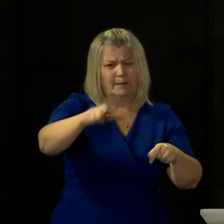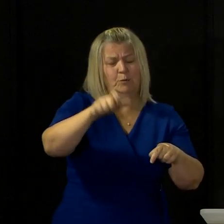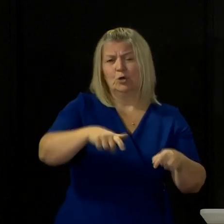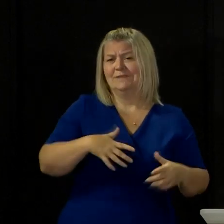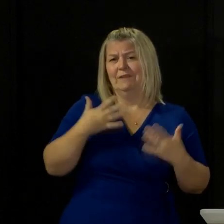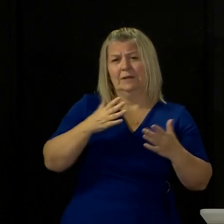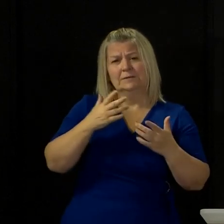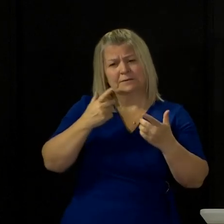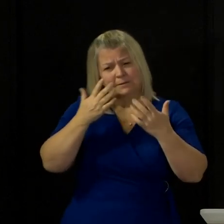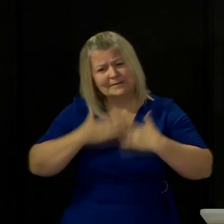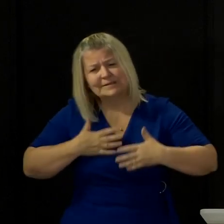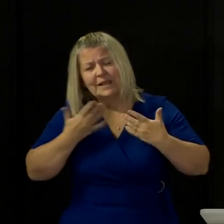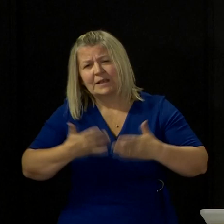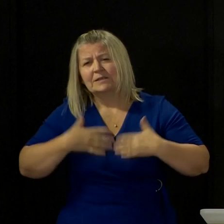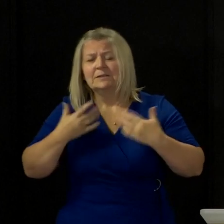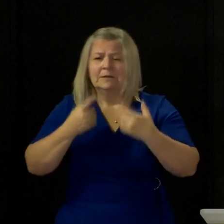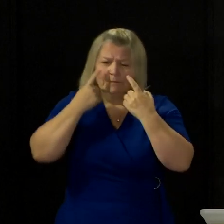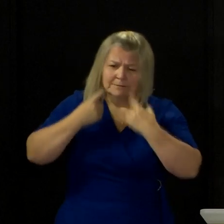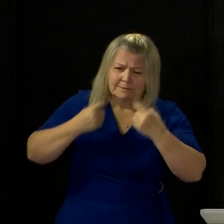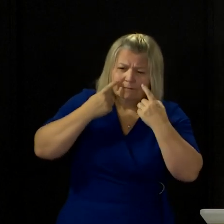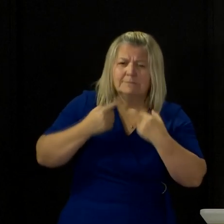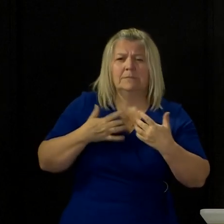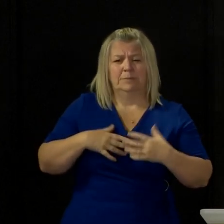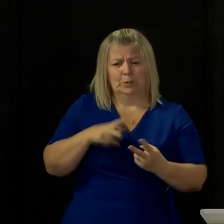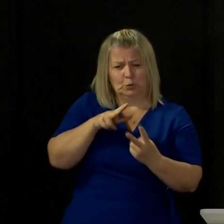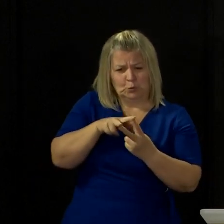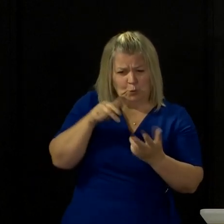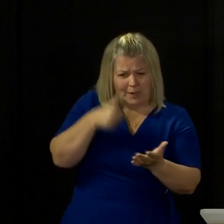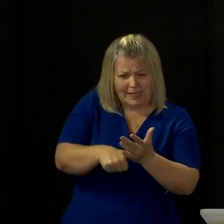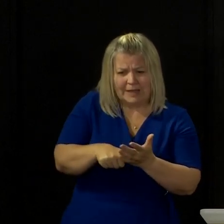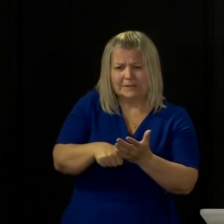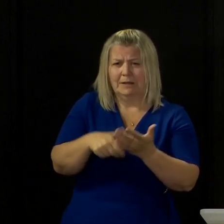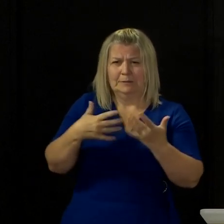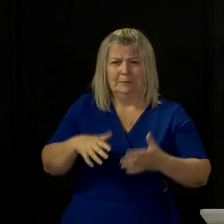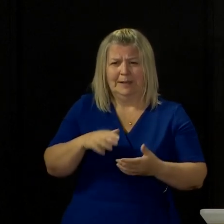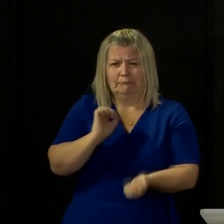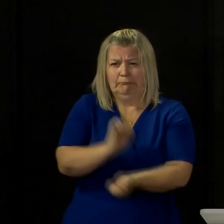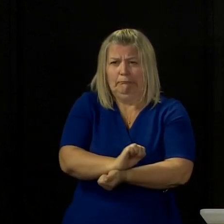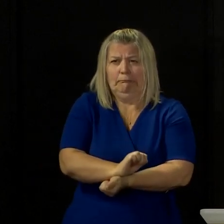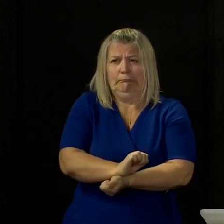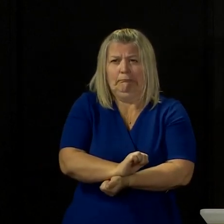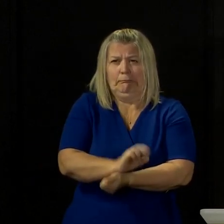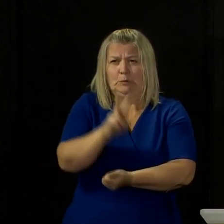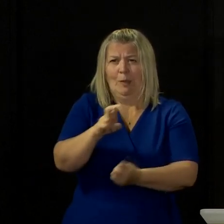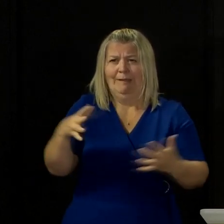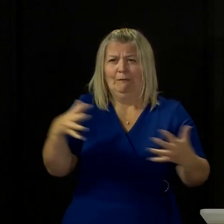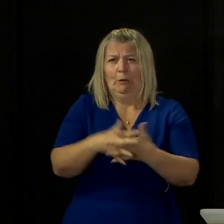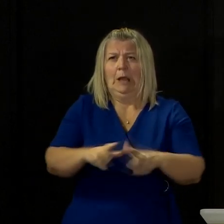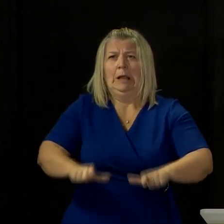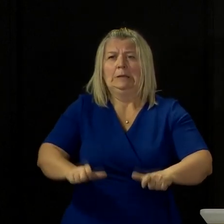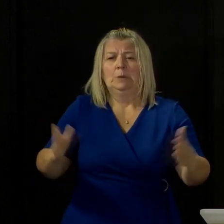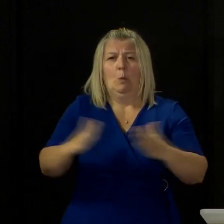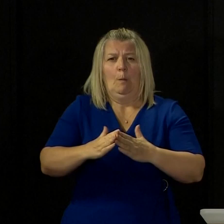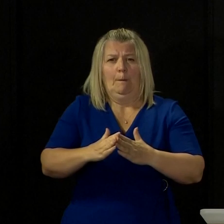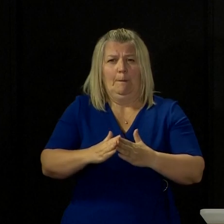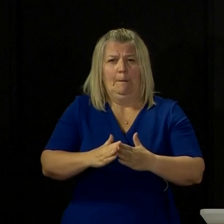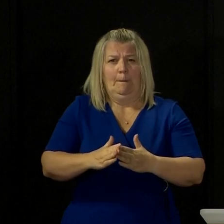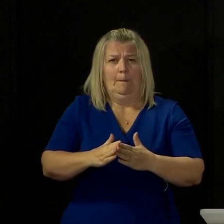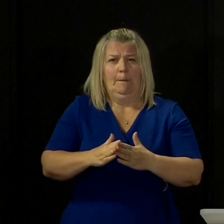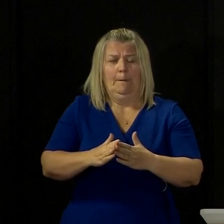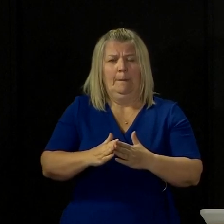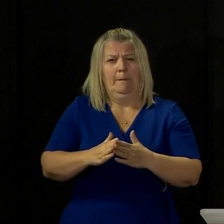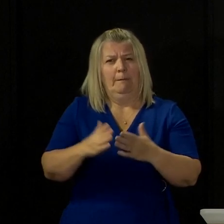cry. She's had two incorrect letters and says being trapped in the house for 12 weeks. She's been clinging on to any sort of information she gets, and while she's